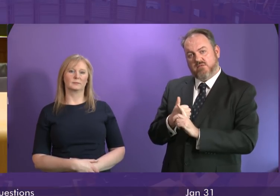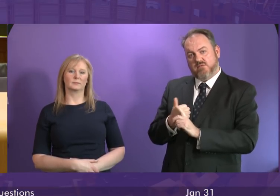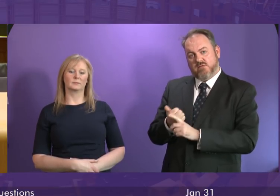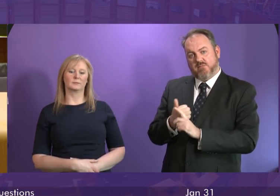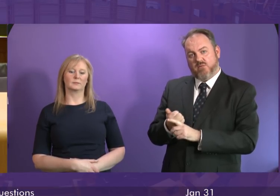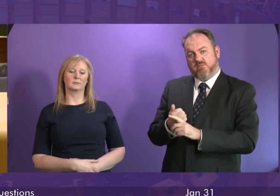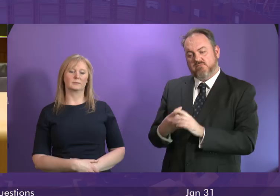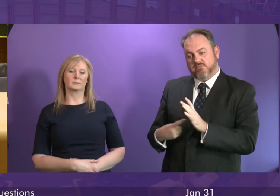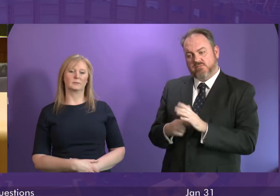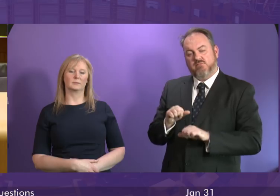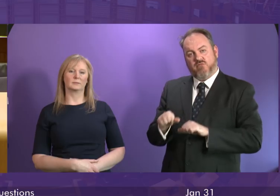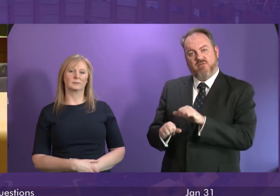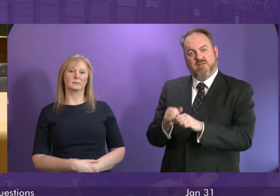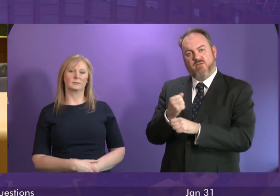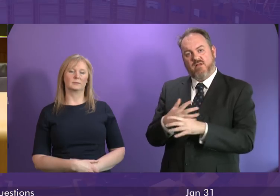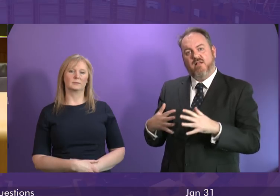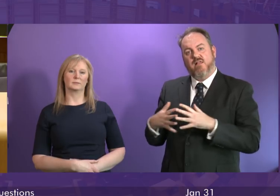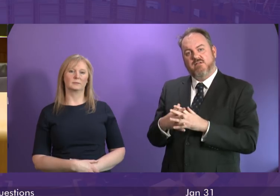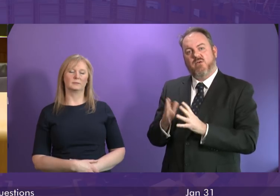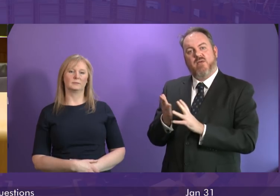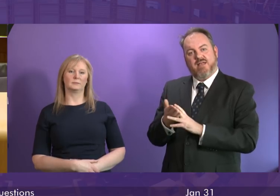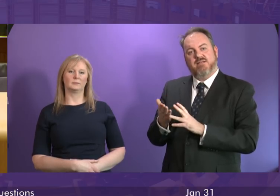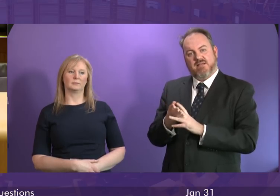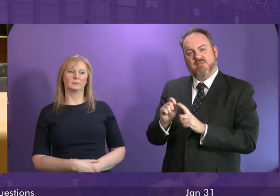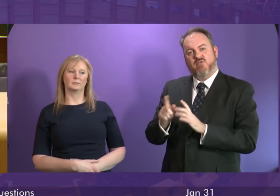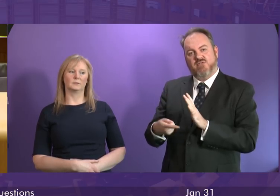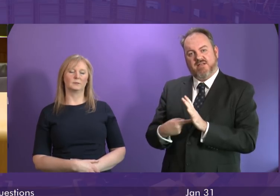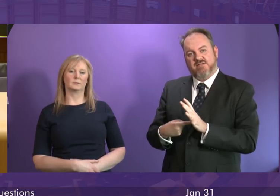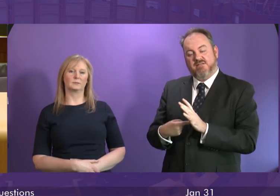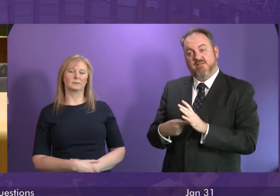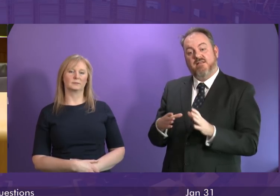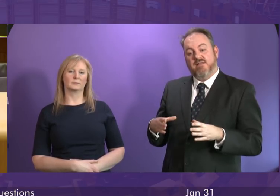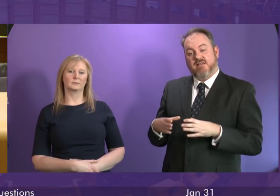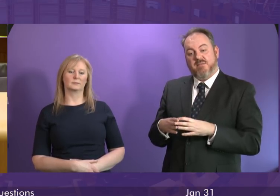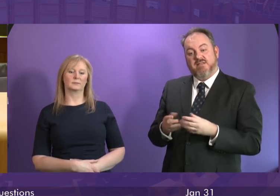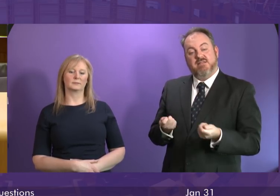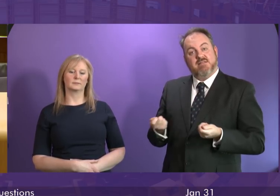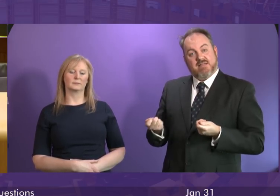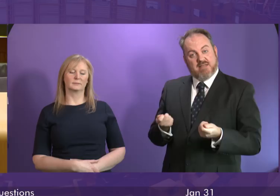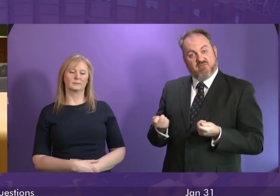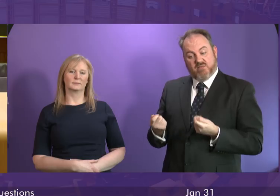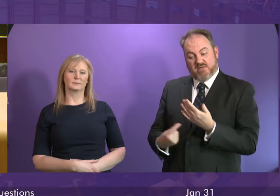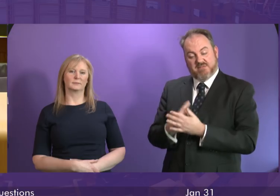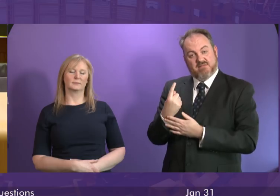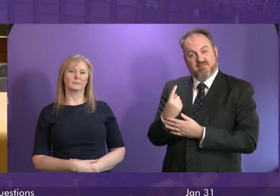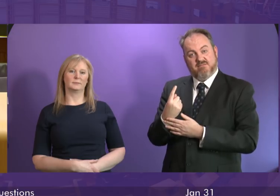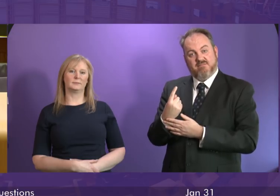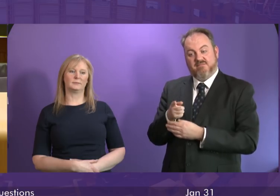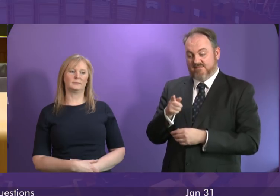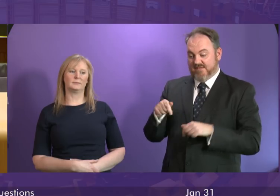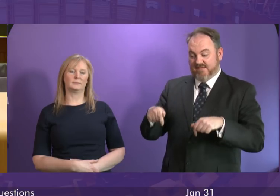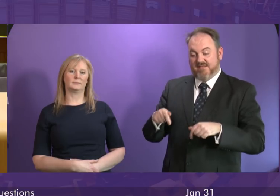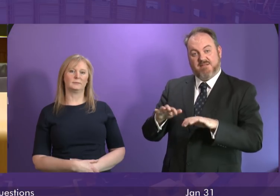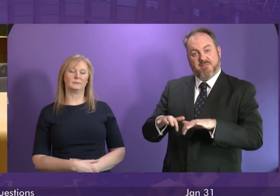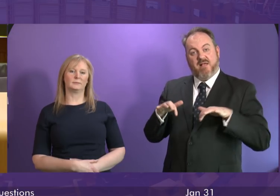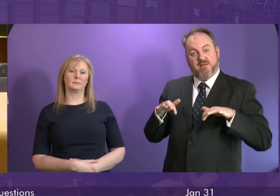progress on the Glasgow airport access project the cabinet secretary in taking that decision by this parliament